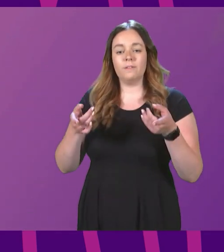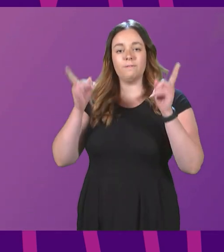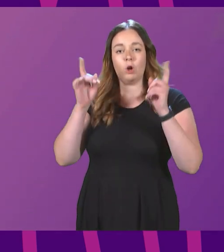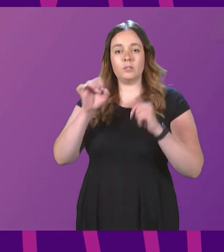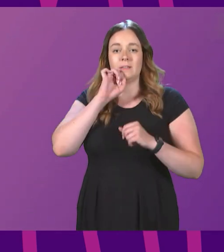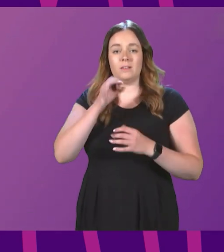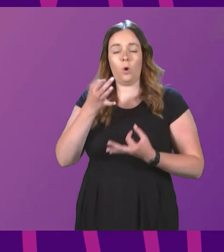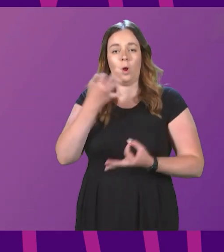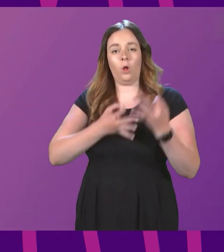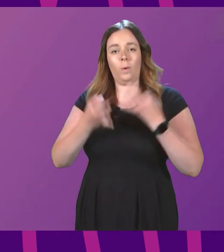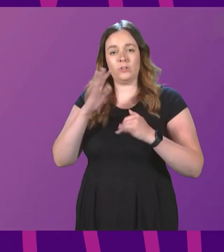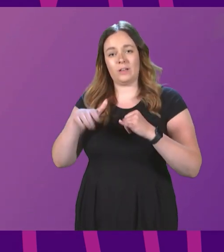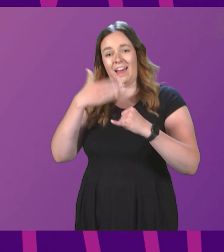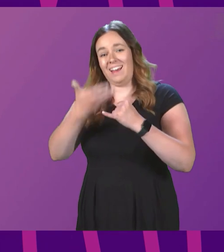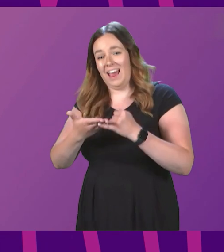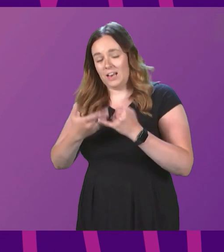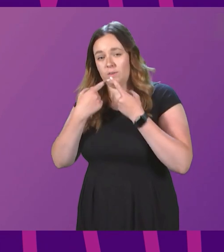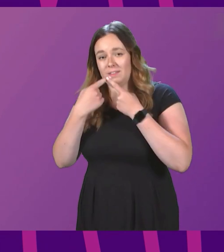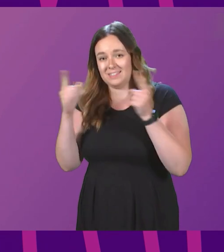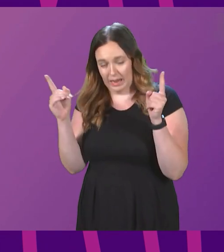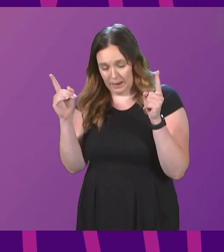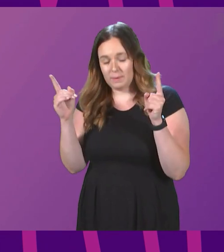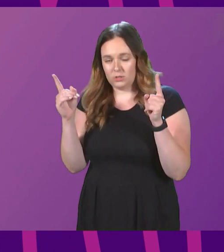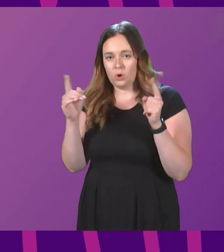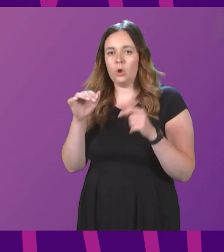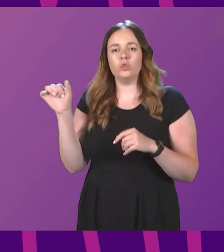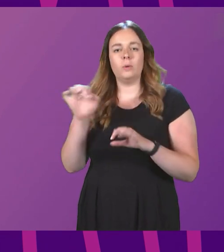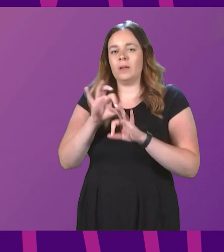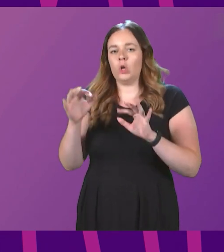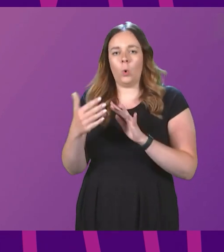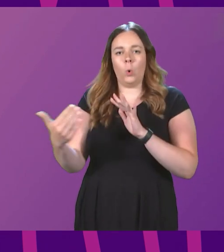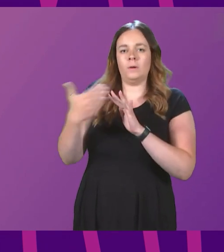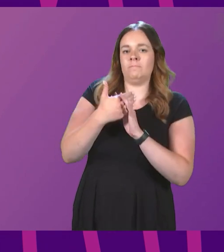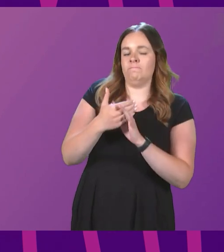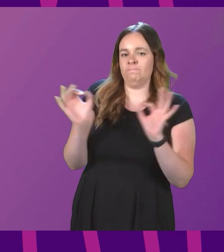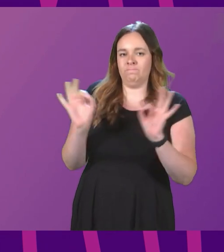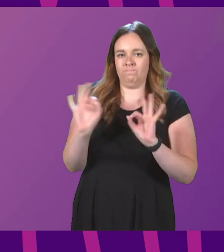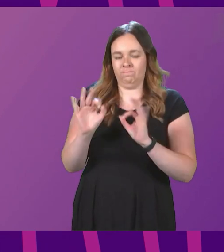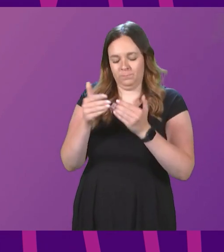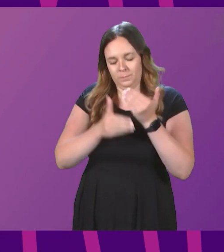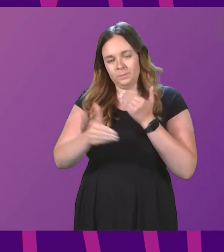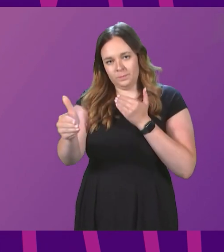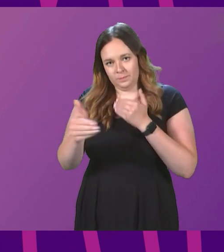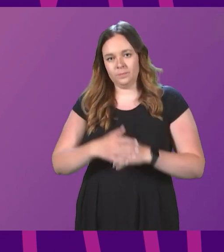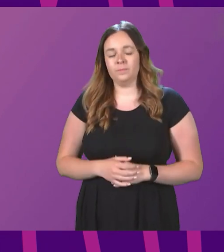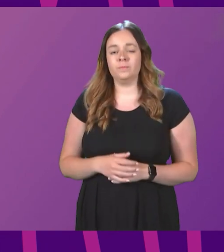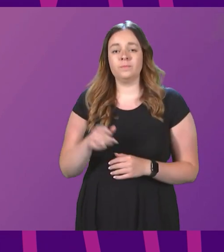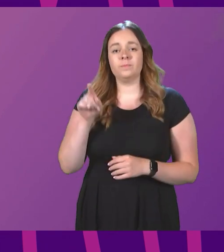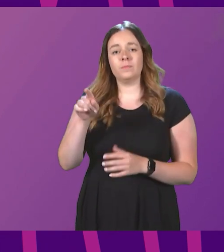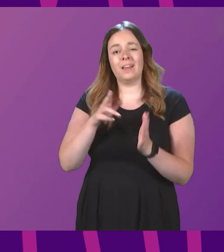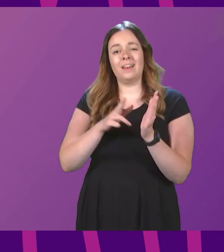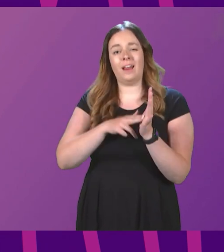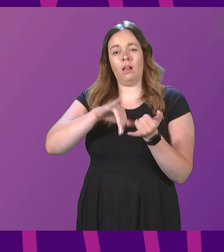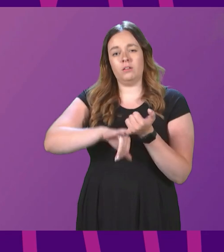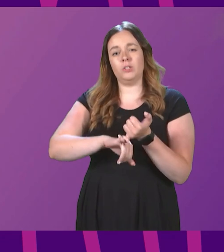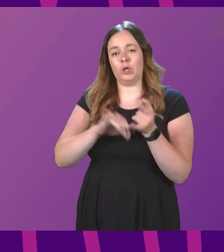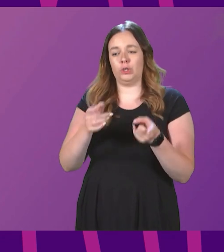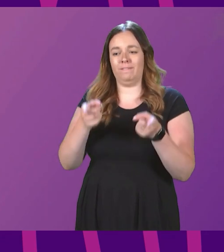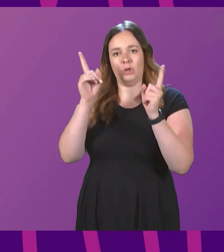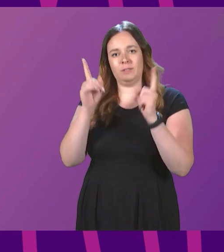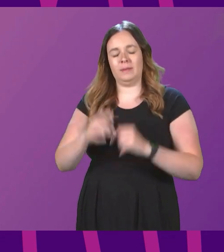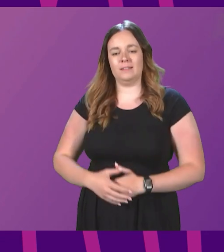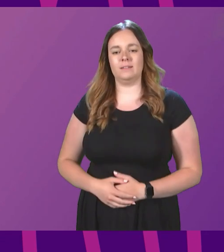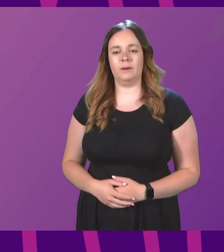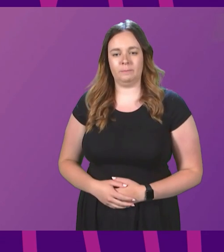take questions at the end of her statement, and so there should be no interventions or interruptions. And I call on Nicola Sturgeon, First